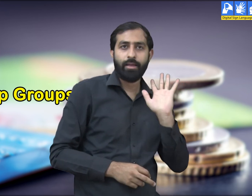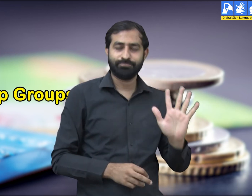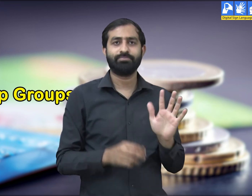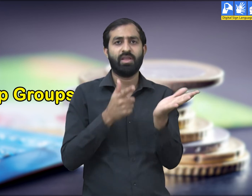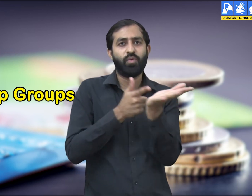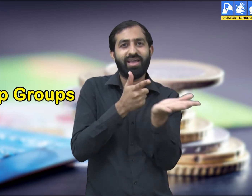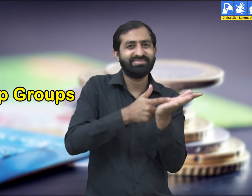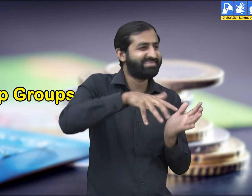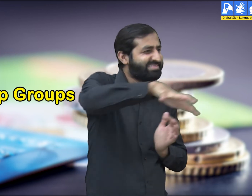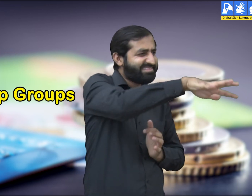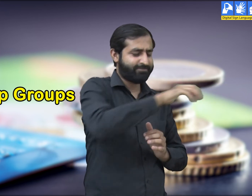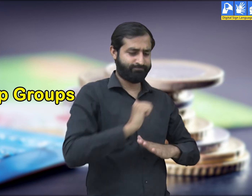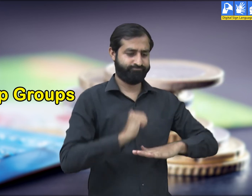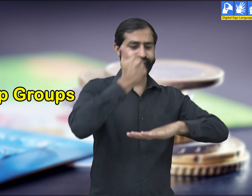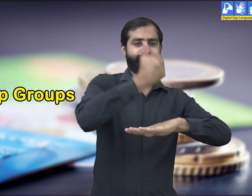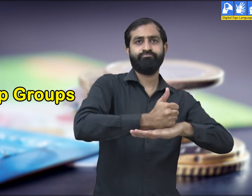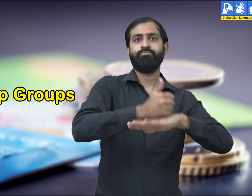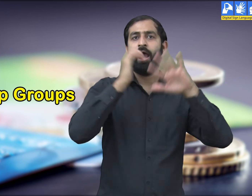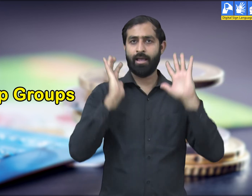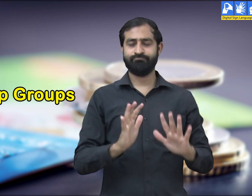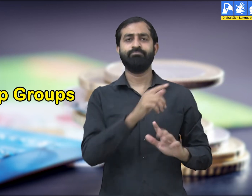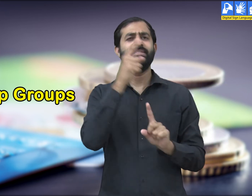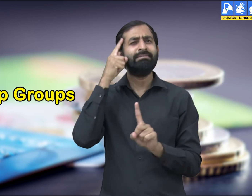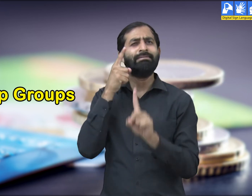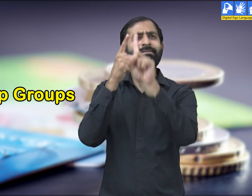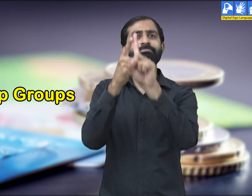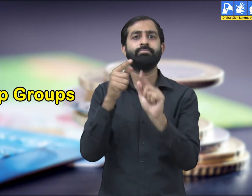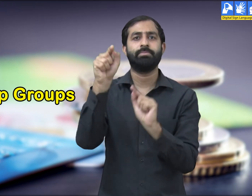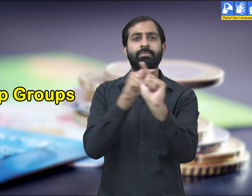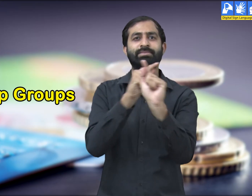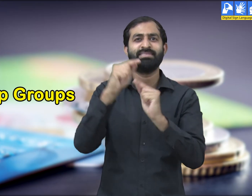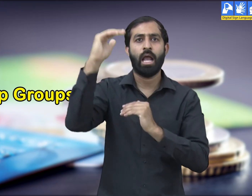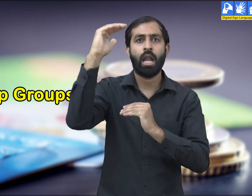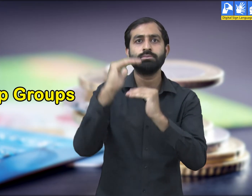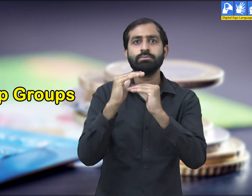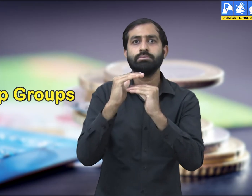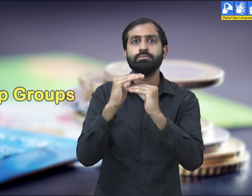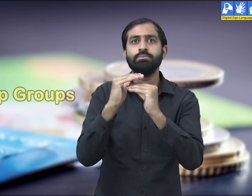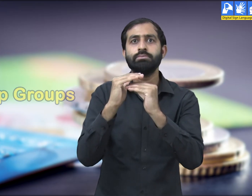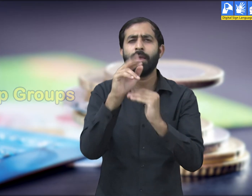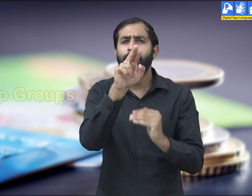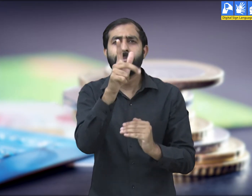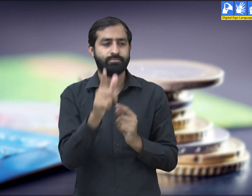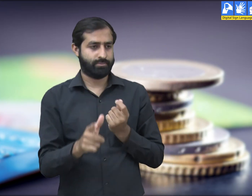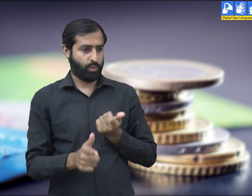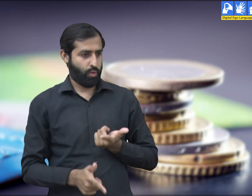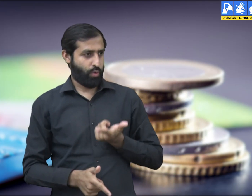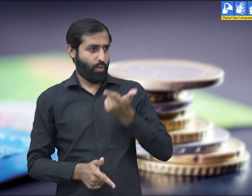Self-help groups. These are set up by the local villagers and the rate of interest on the borrowed